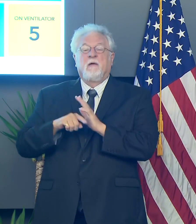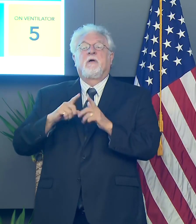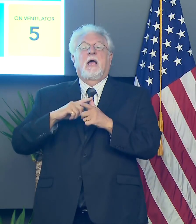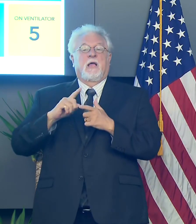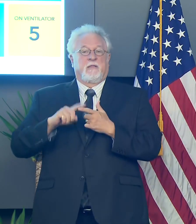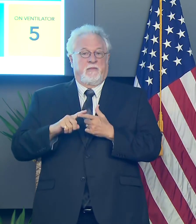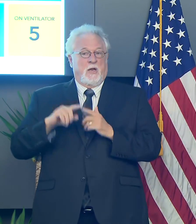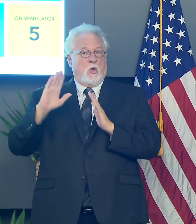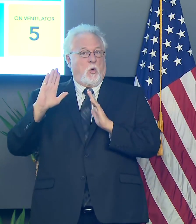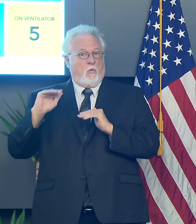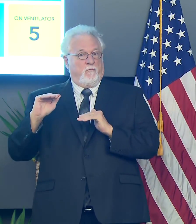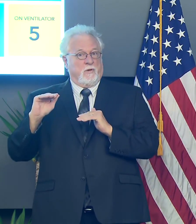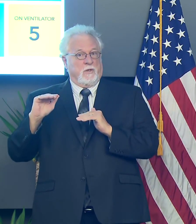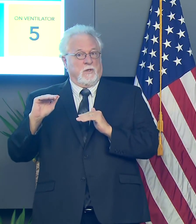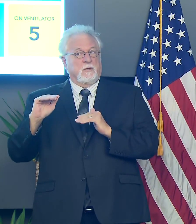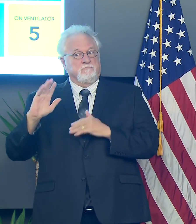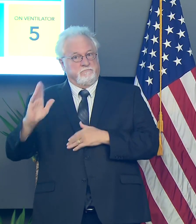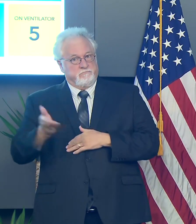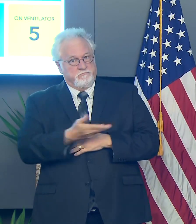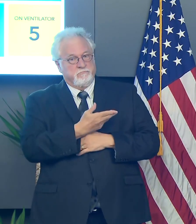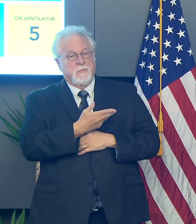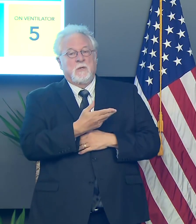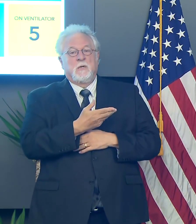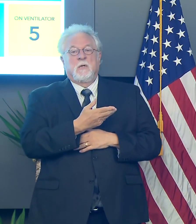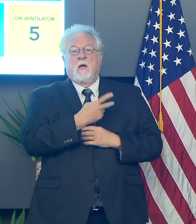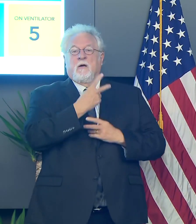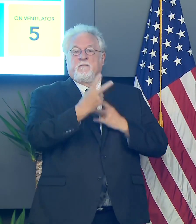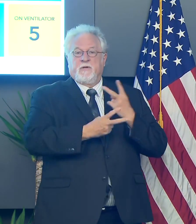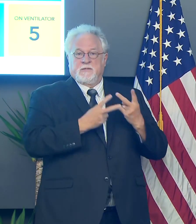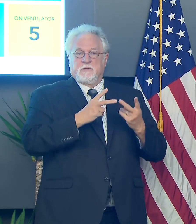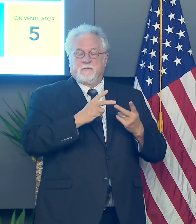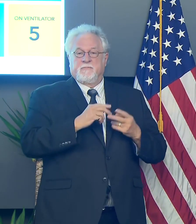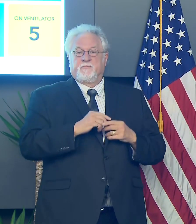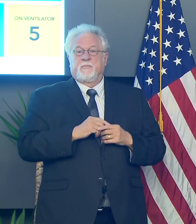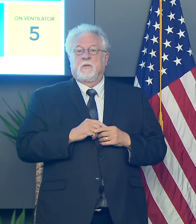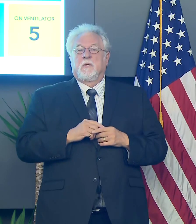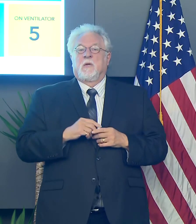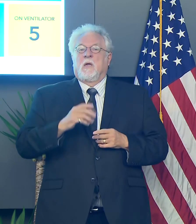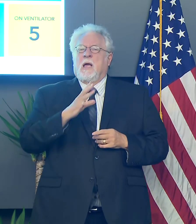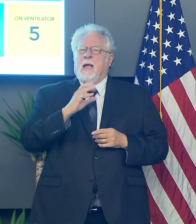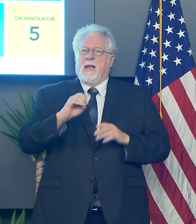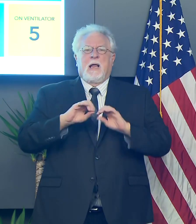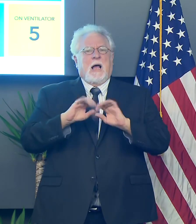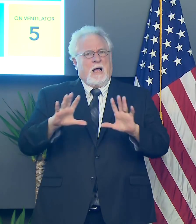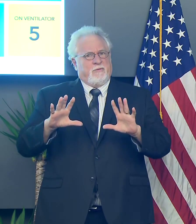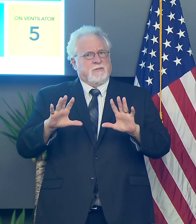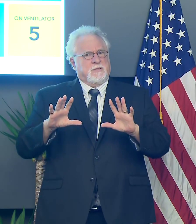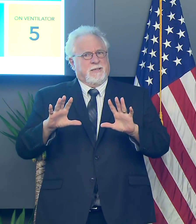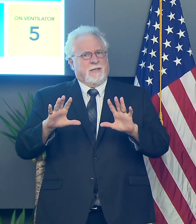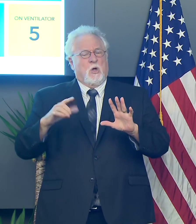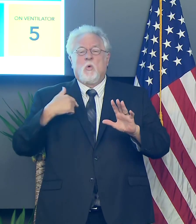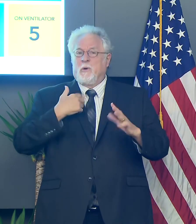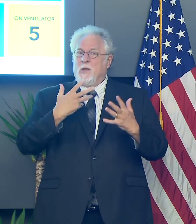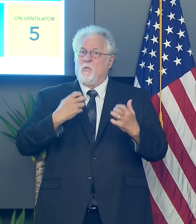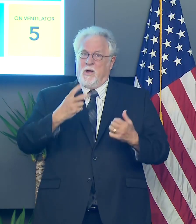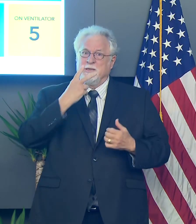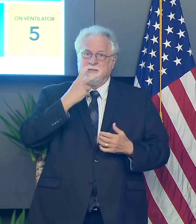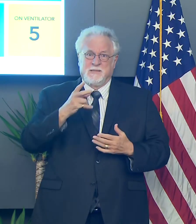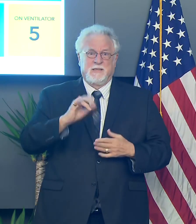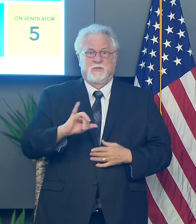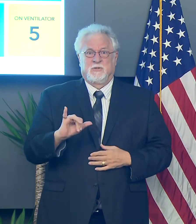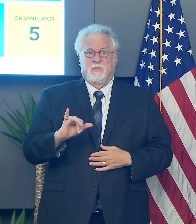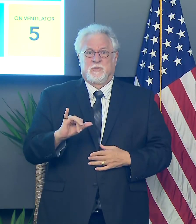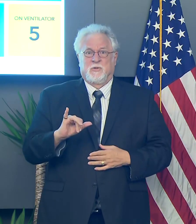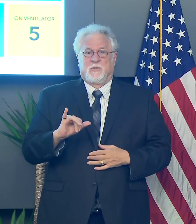then hopefully, uh, be able to allow a visit to occur. Um, and, and obviously that's something that we want to see as